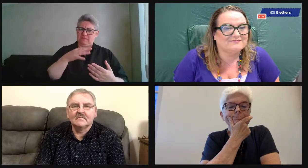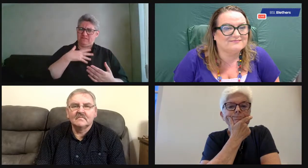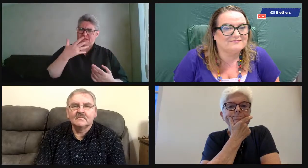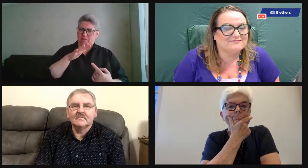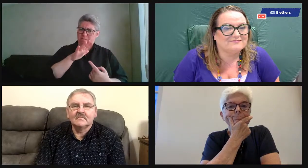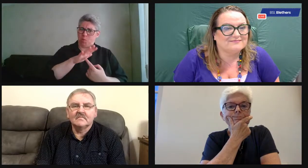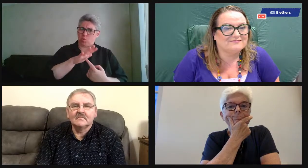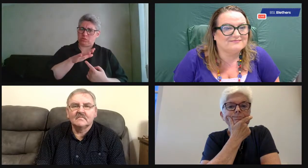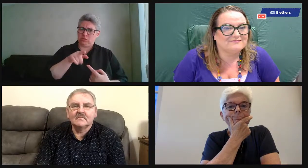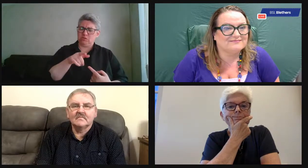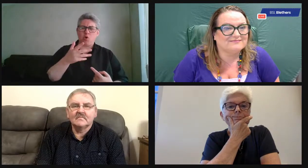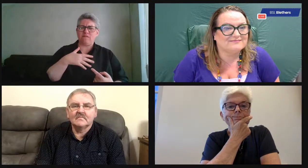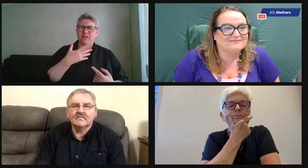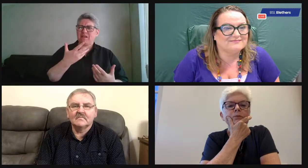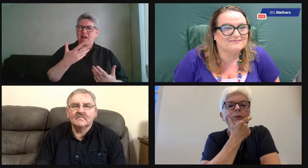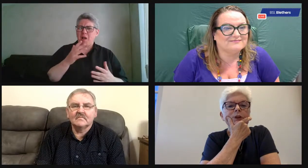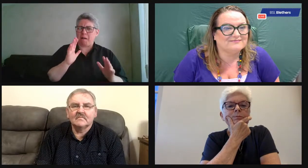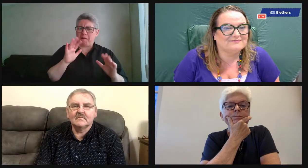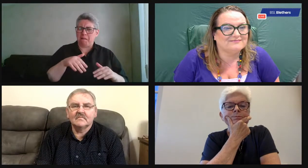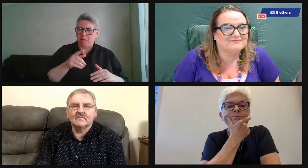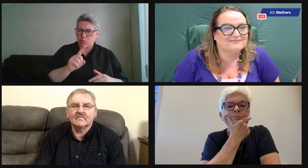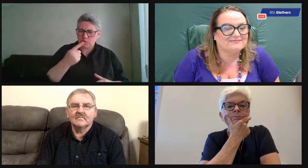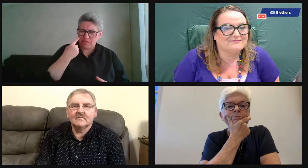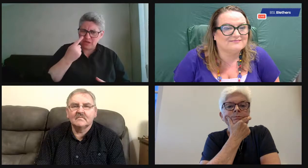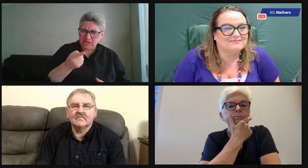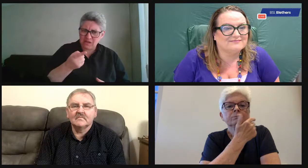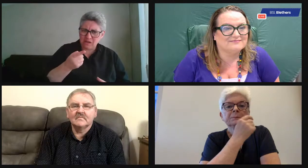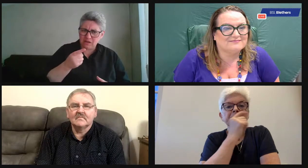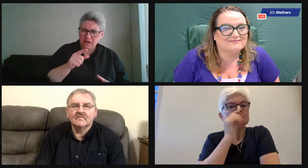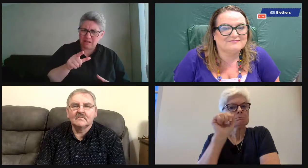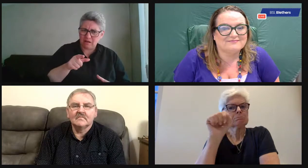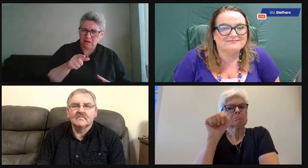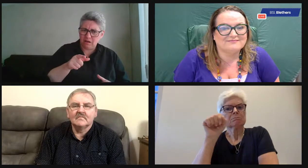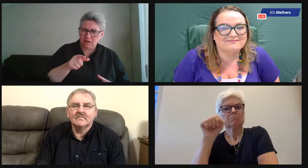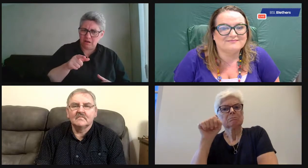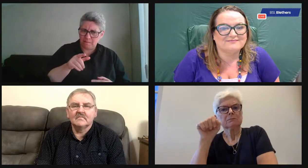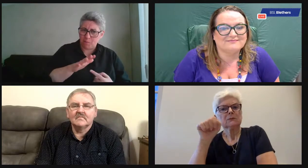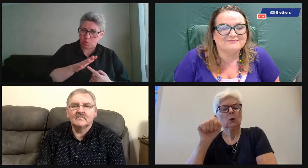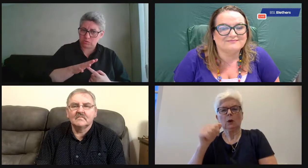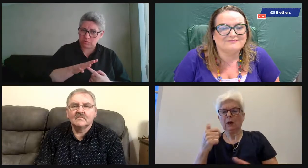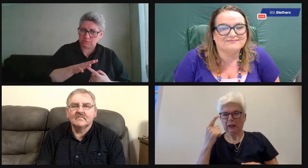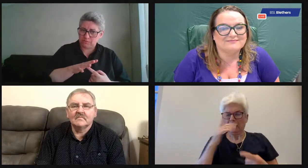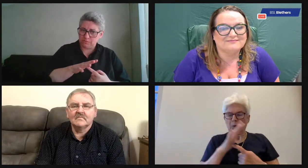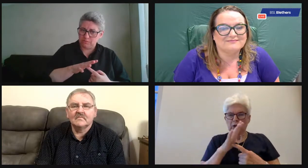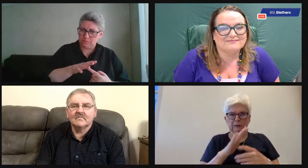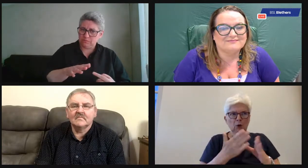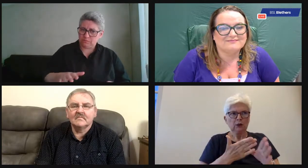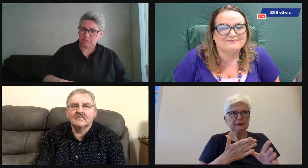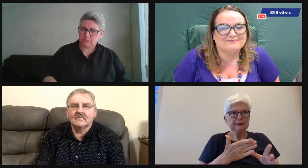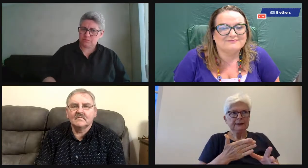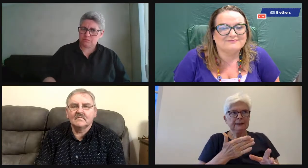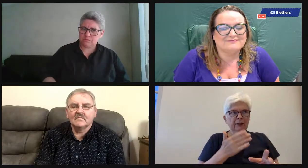So you, I think, have, well, has volunteering been important to you in your life and how so?